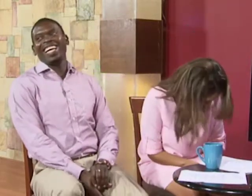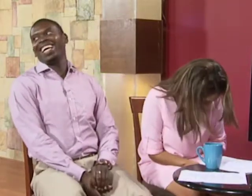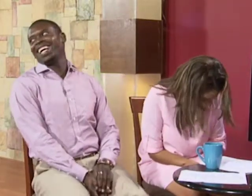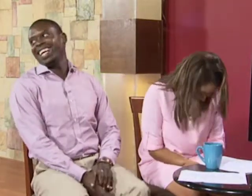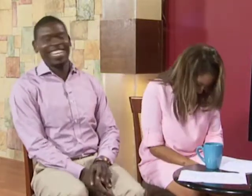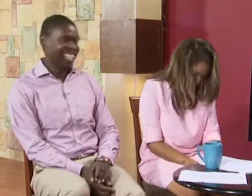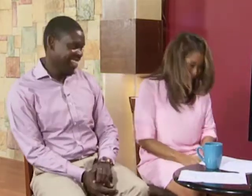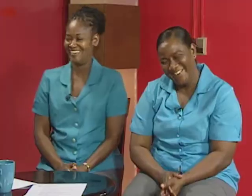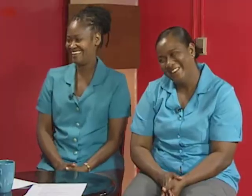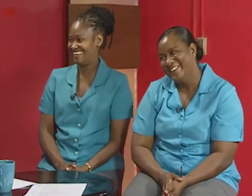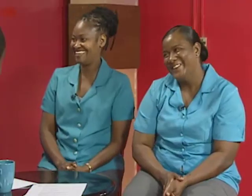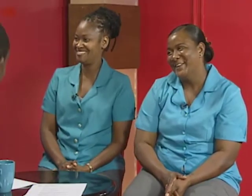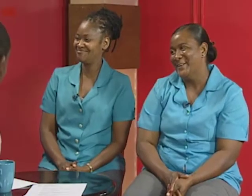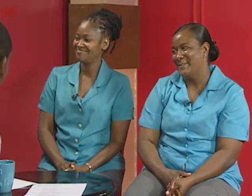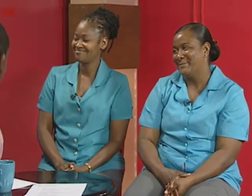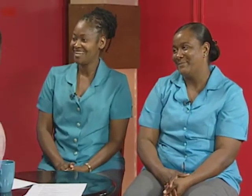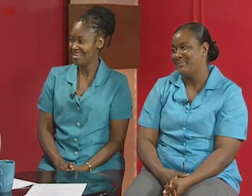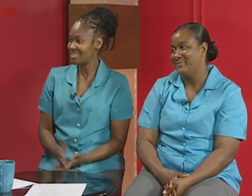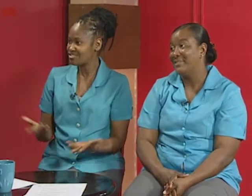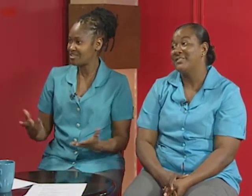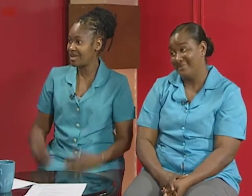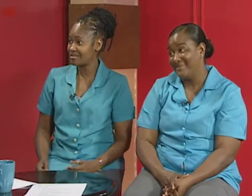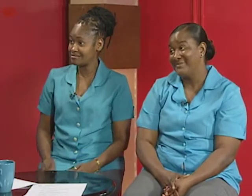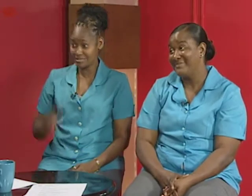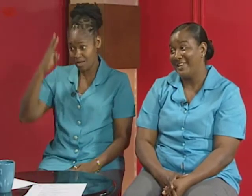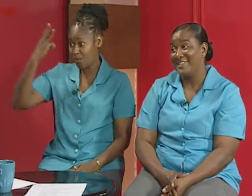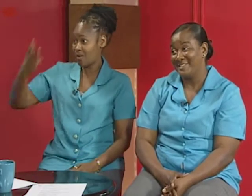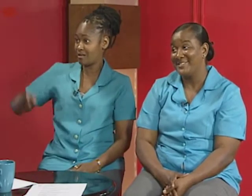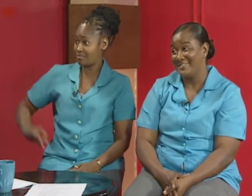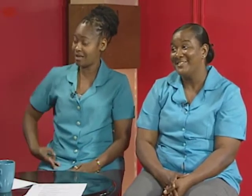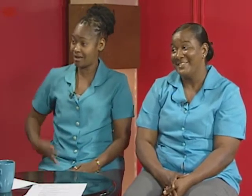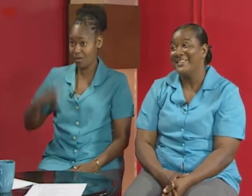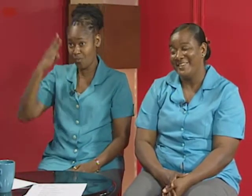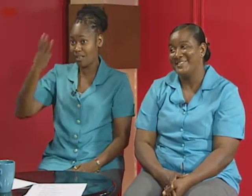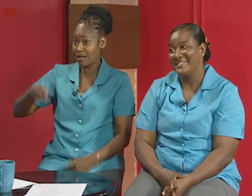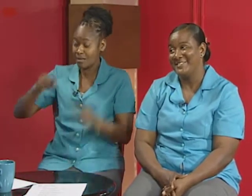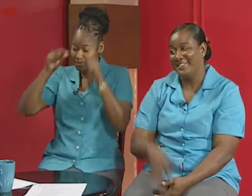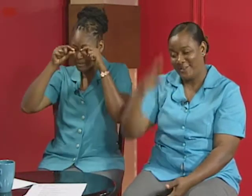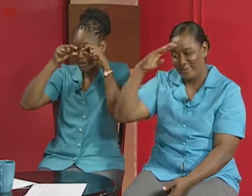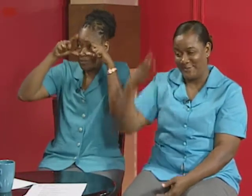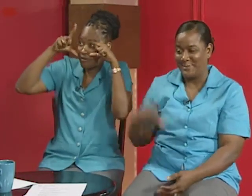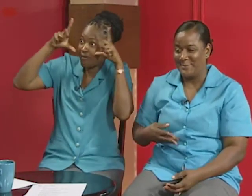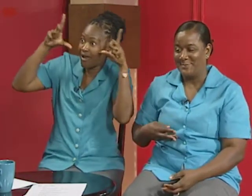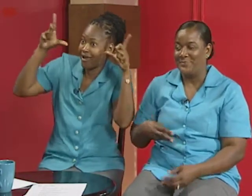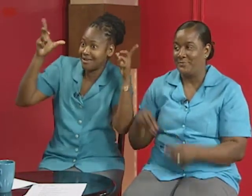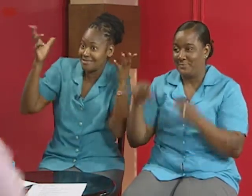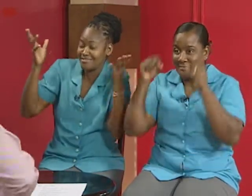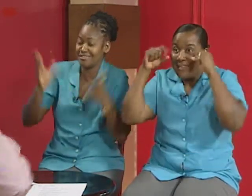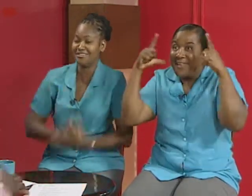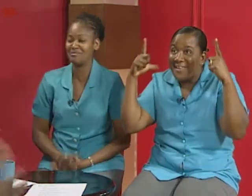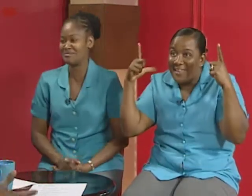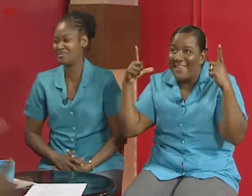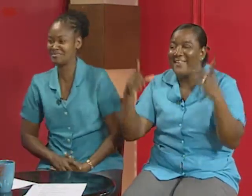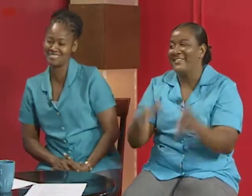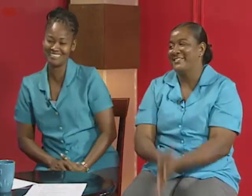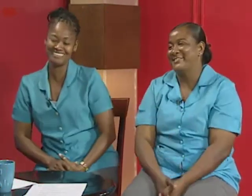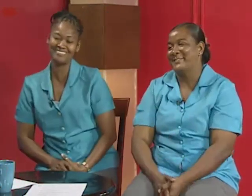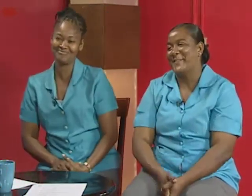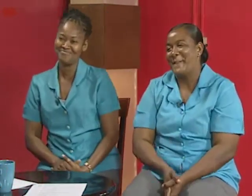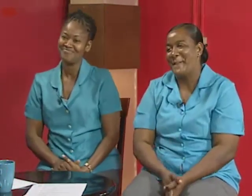how do you actually say it it's actually that oh we did it yeah welcome to open your eyes you know have a little more expression all